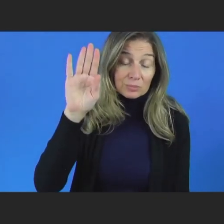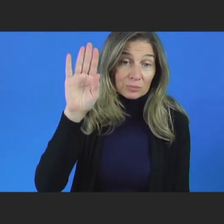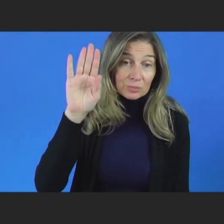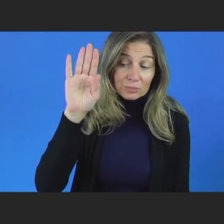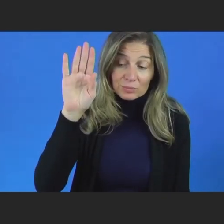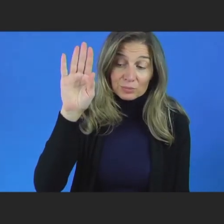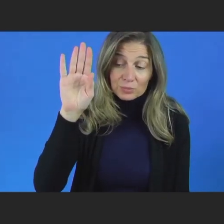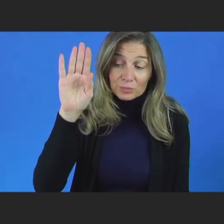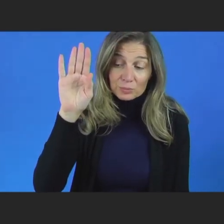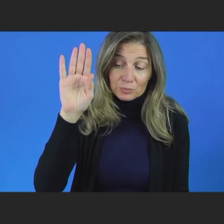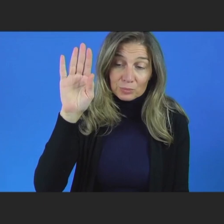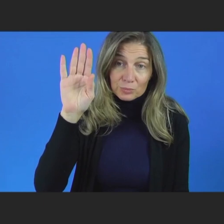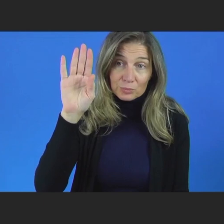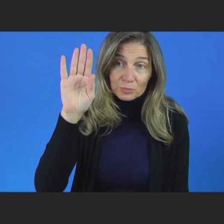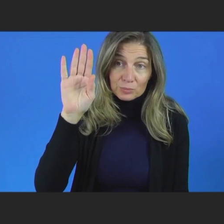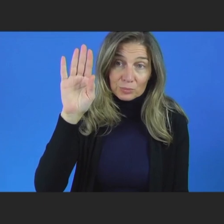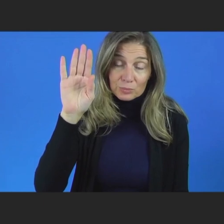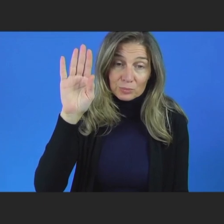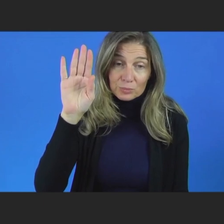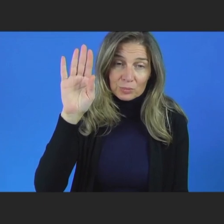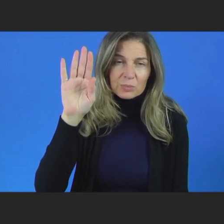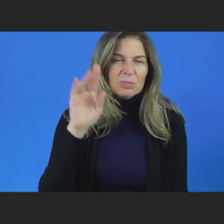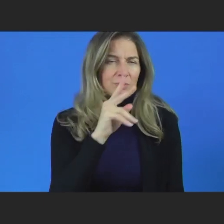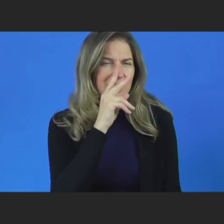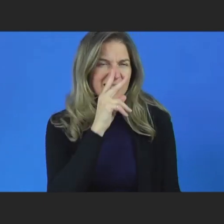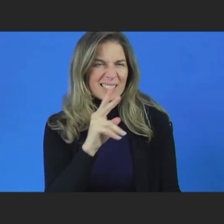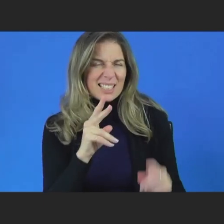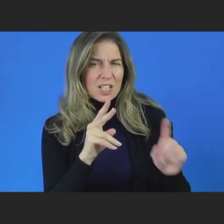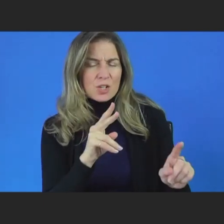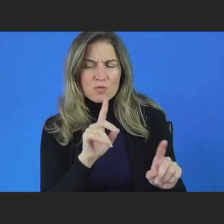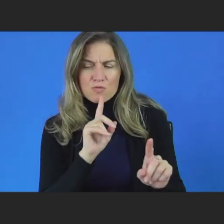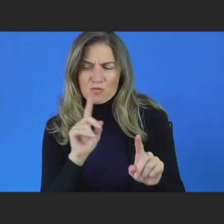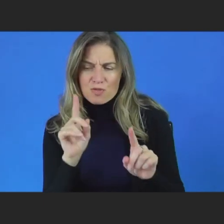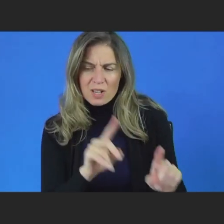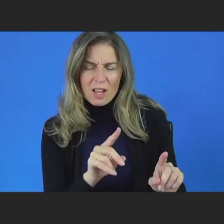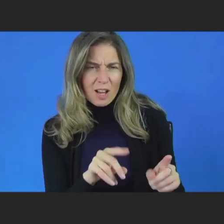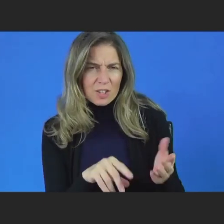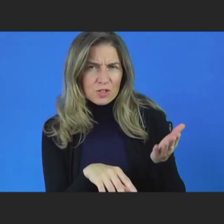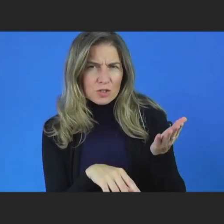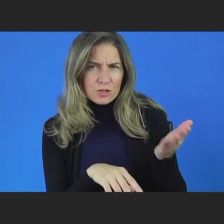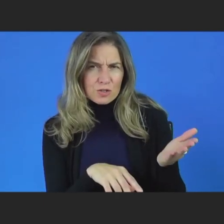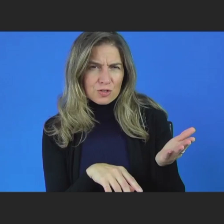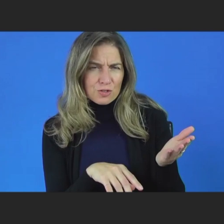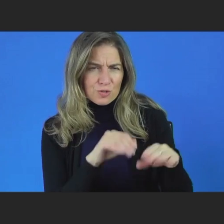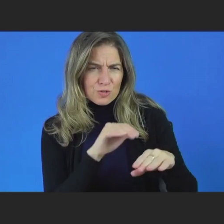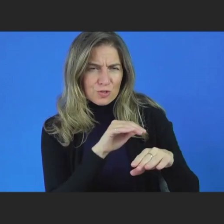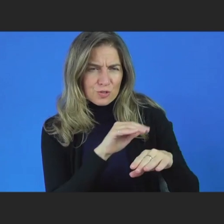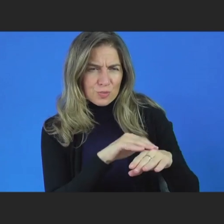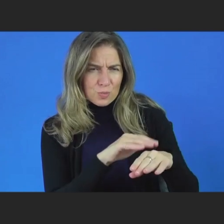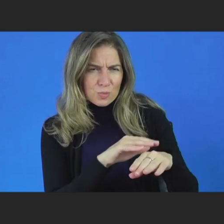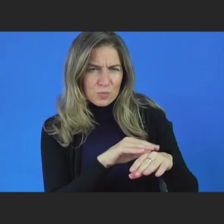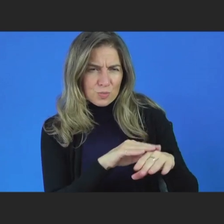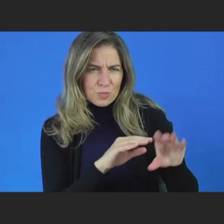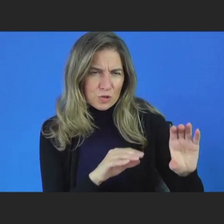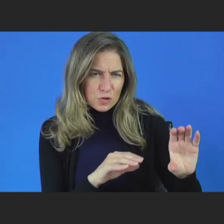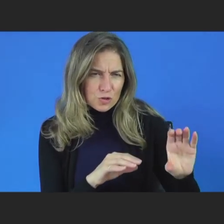found in the reaction comment section in the computer down on